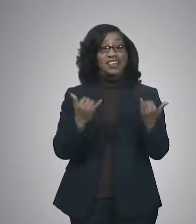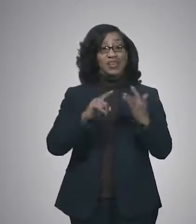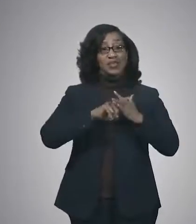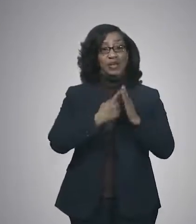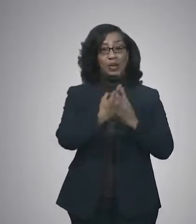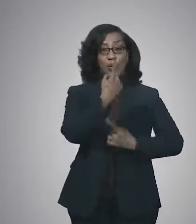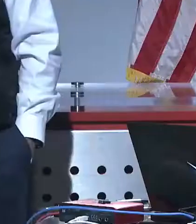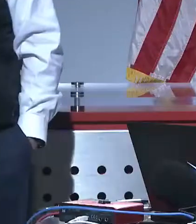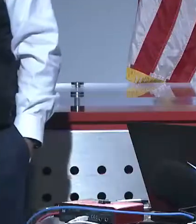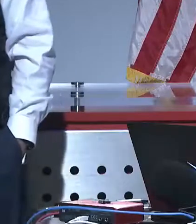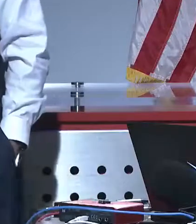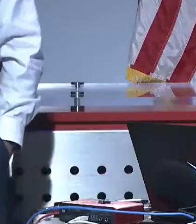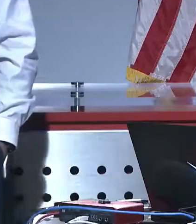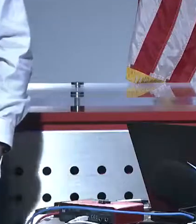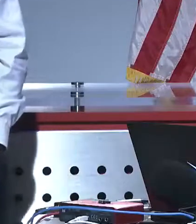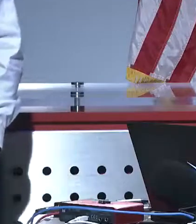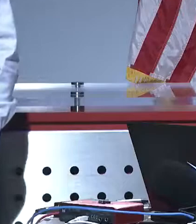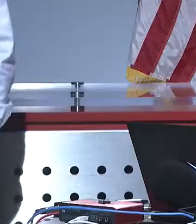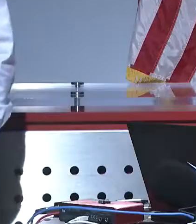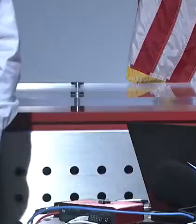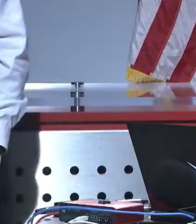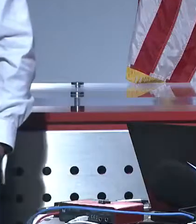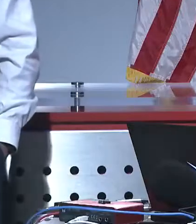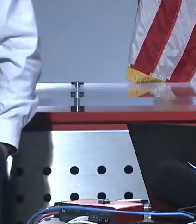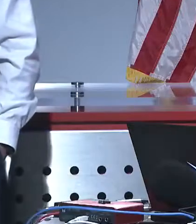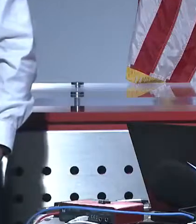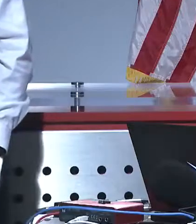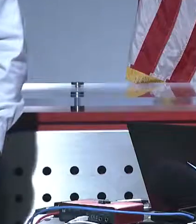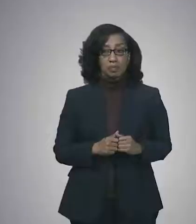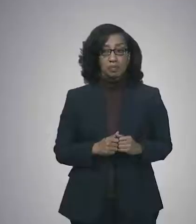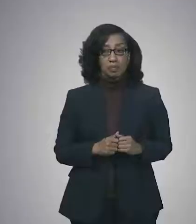off the questions. Abigail Warren, Daily Memphian.